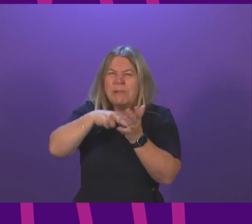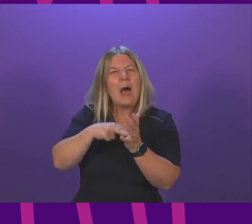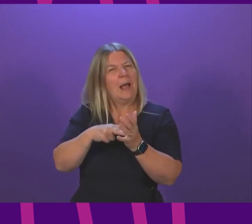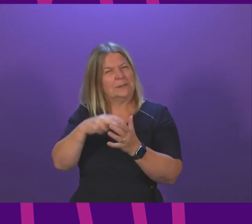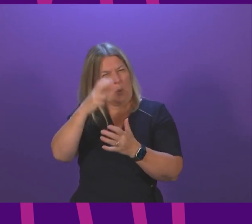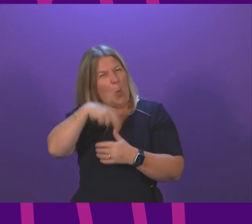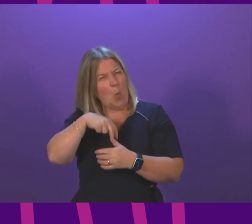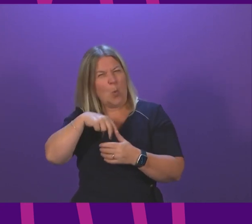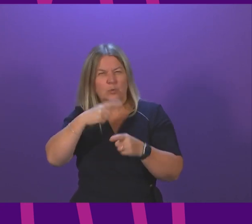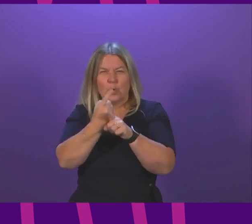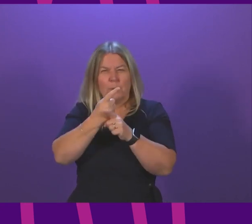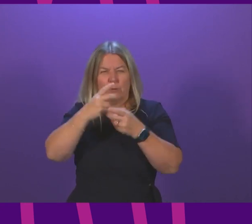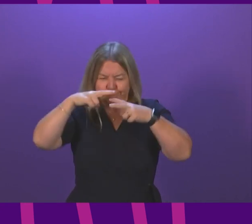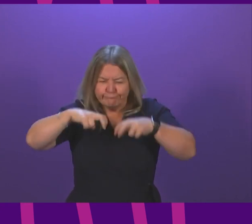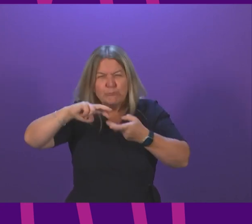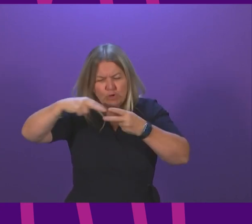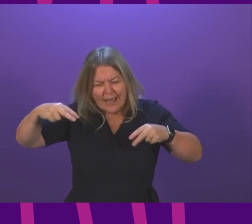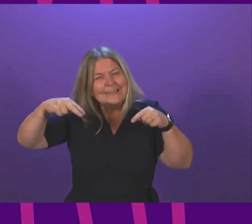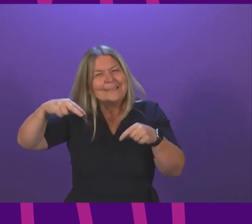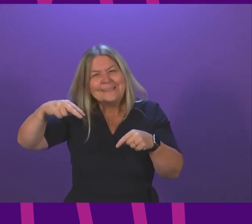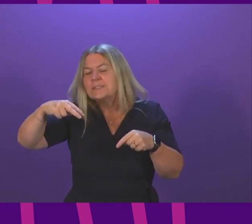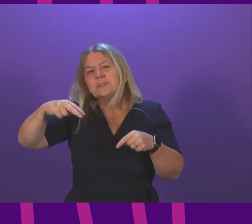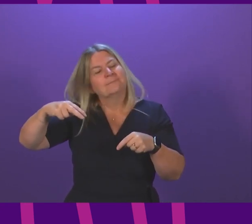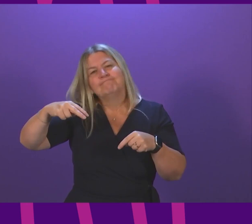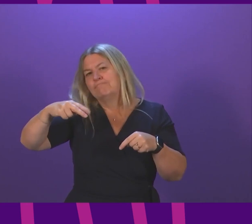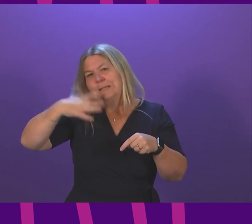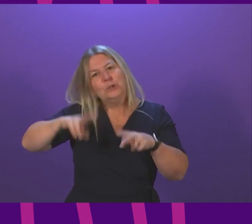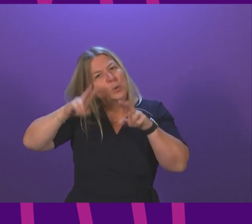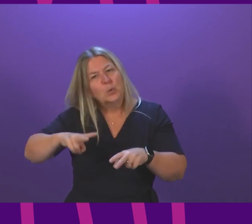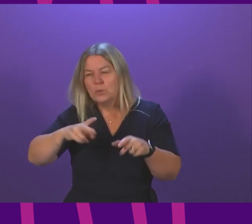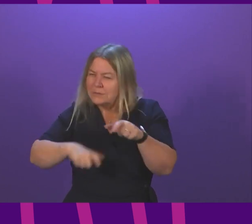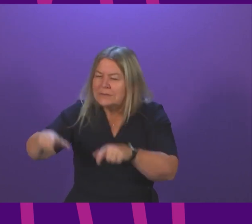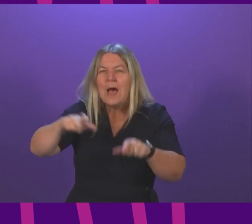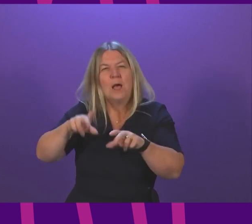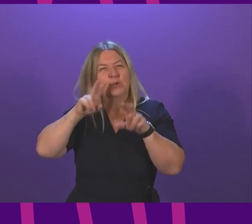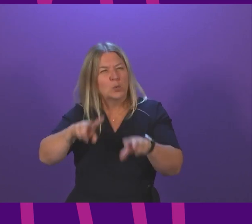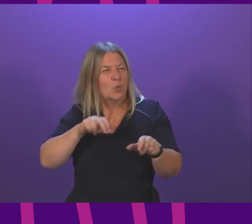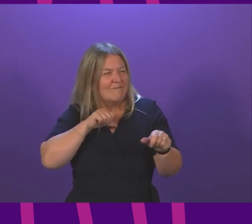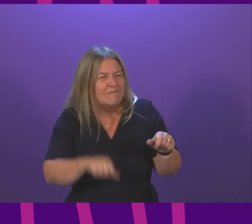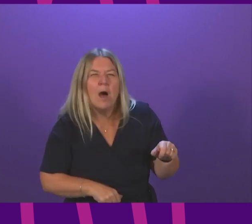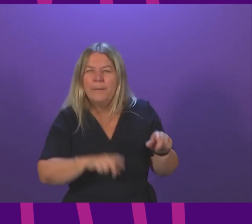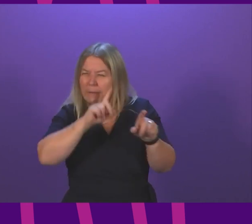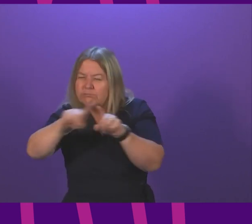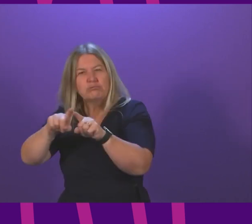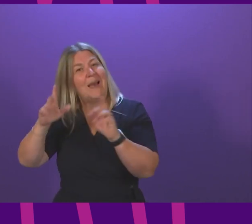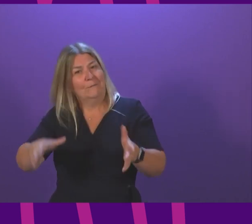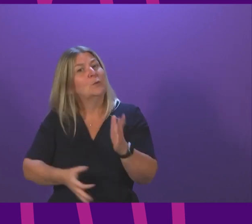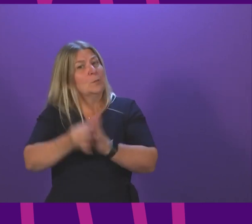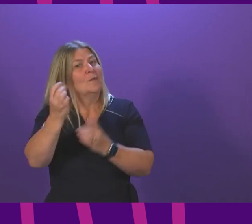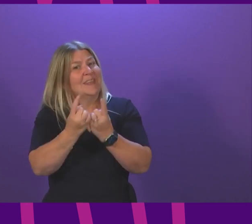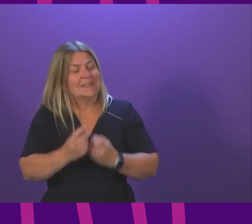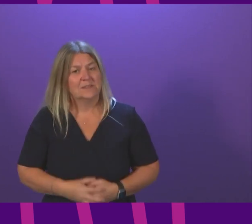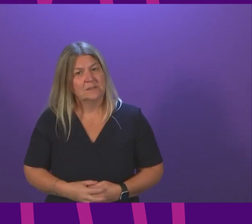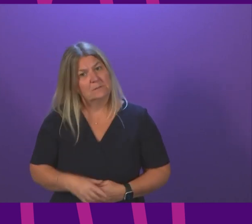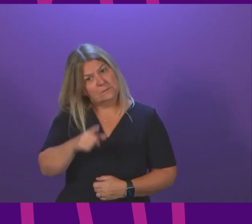gene editing instead of grasping science and innovation and putting rural farmers in Scotland on the back foot can I ask the first minister